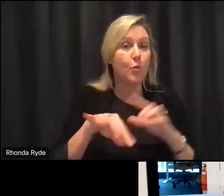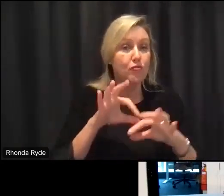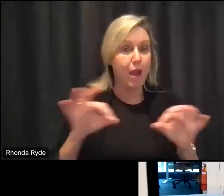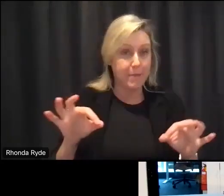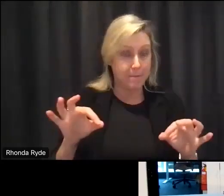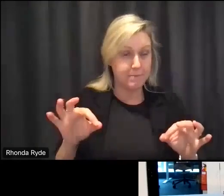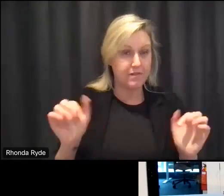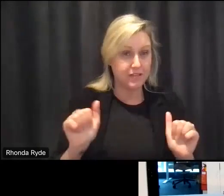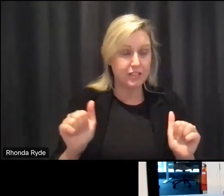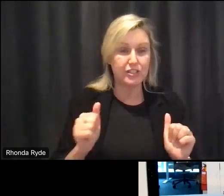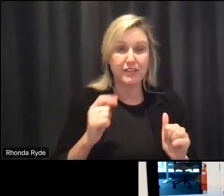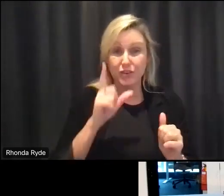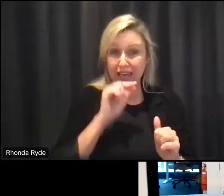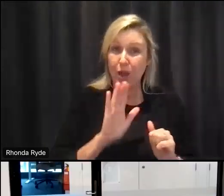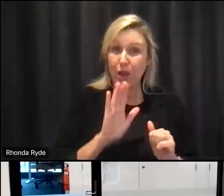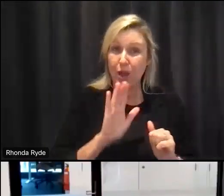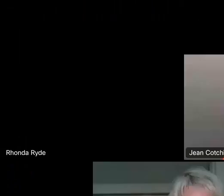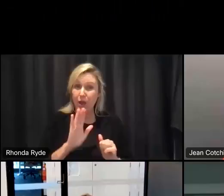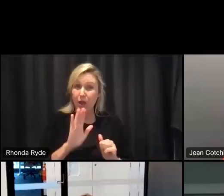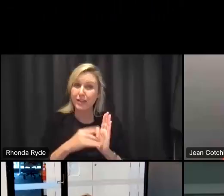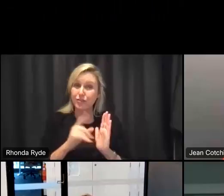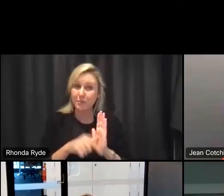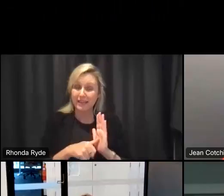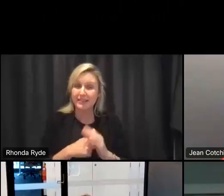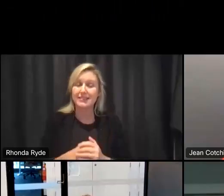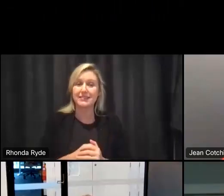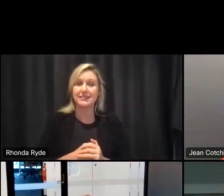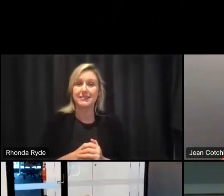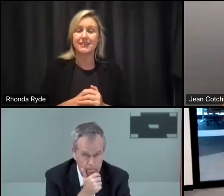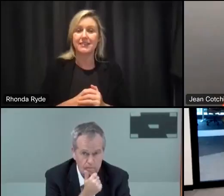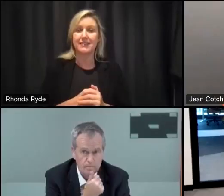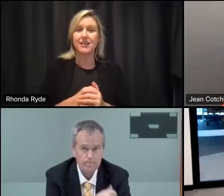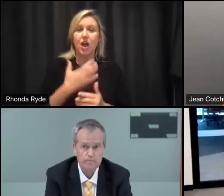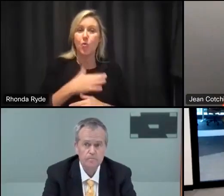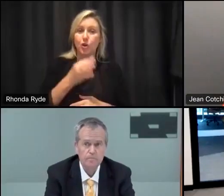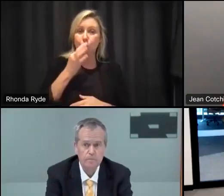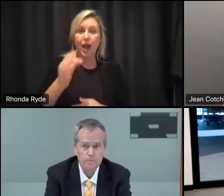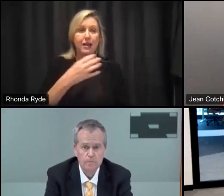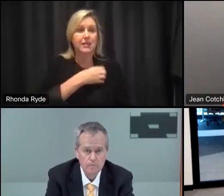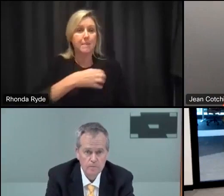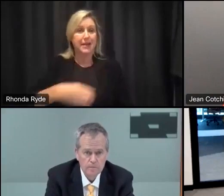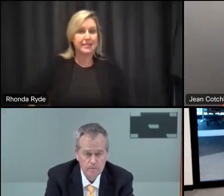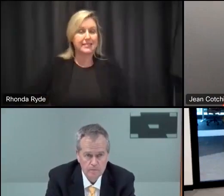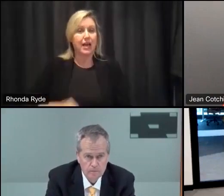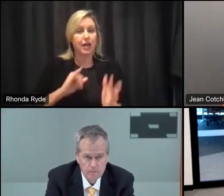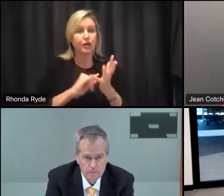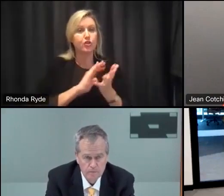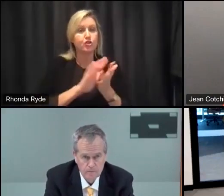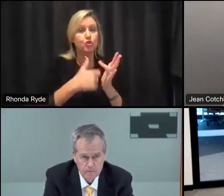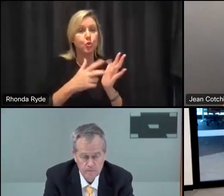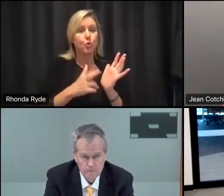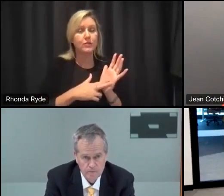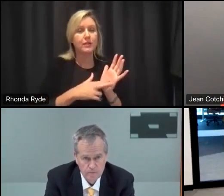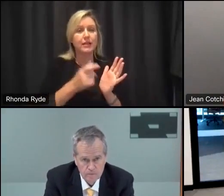can stick around for an extra few minutes i would like to um ask the minister to make a few uh